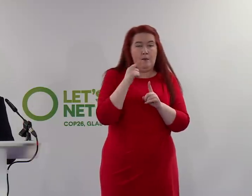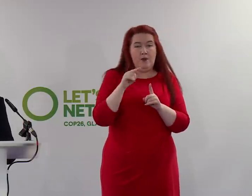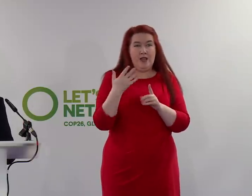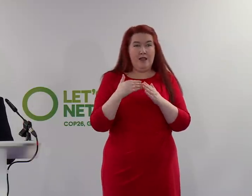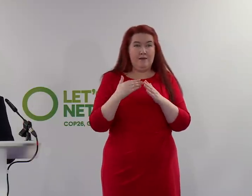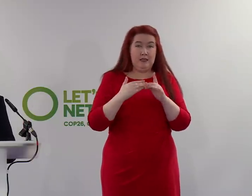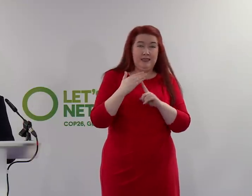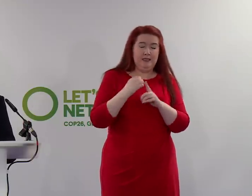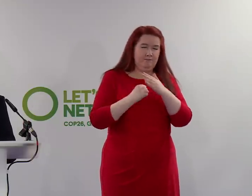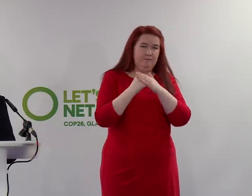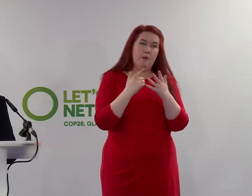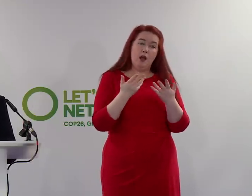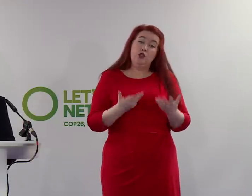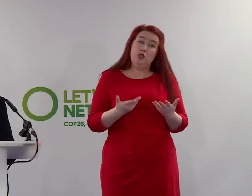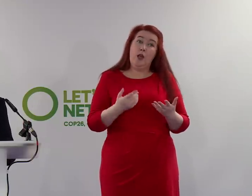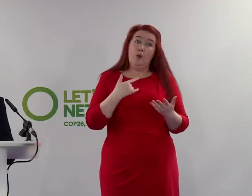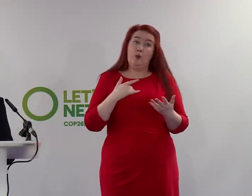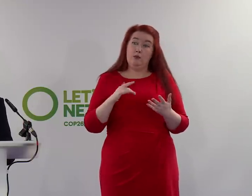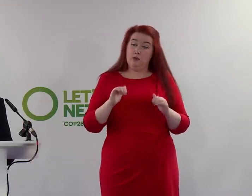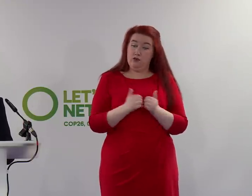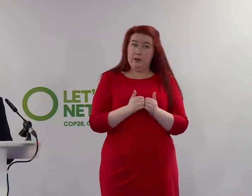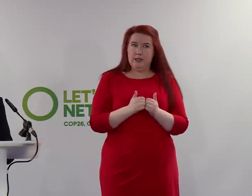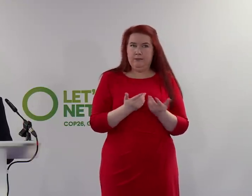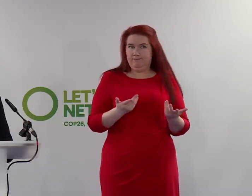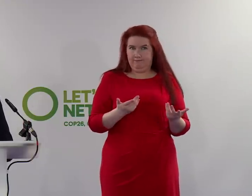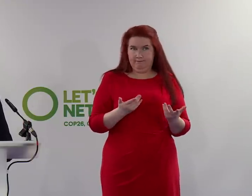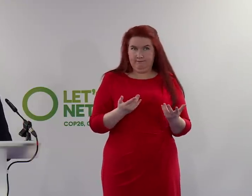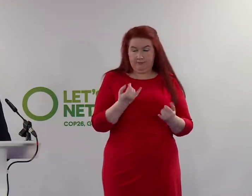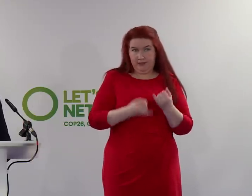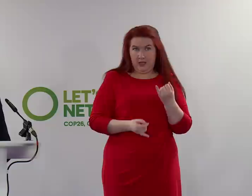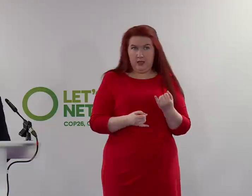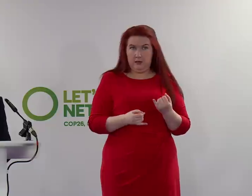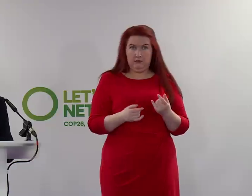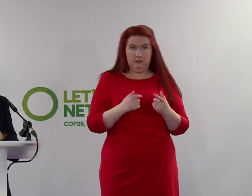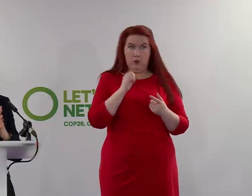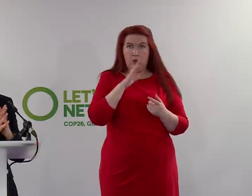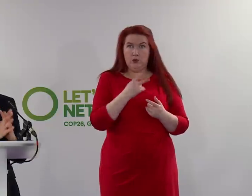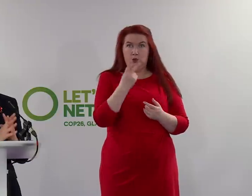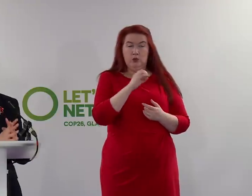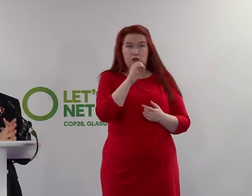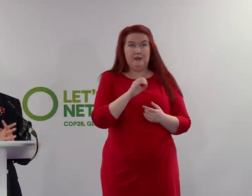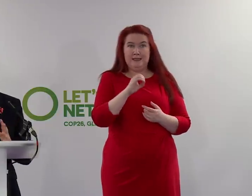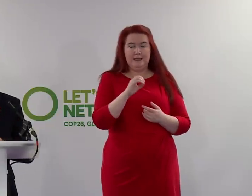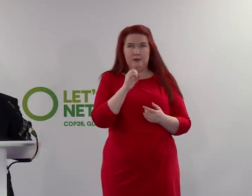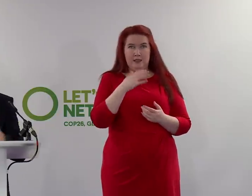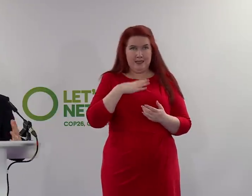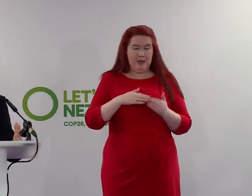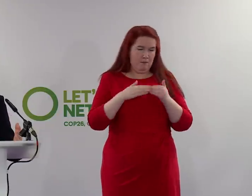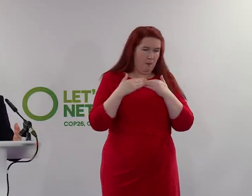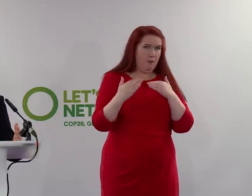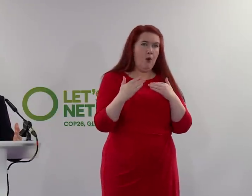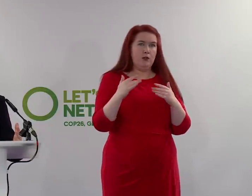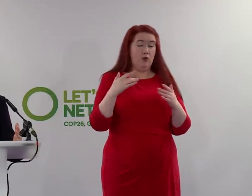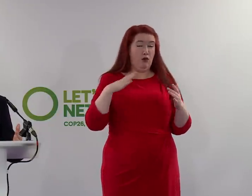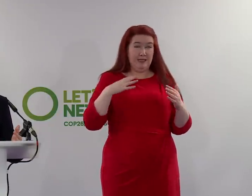that have been made wouldn't even keep global warming to 2 degrees, let alone 1.5. So there is a